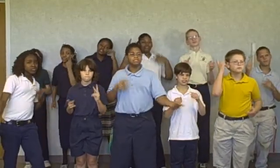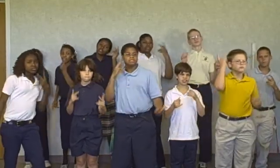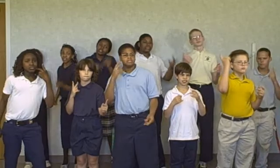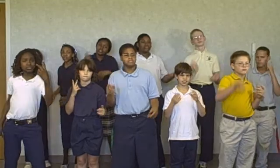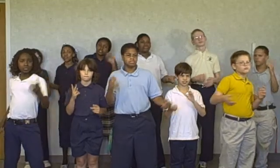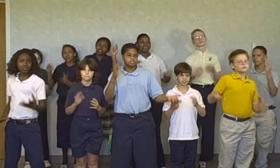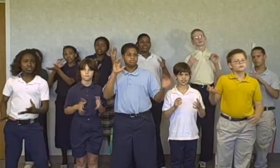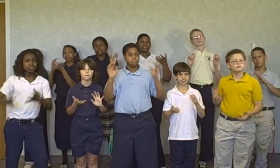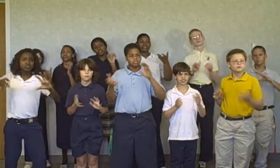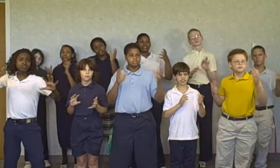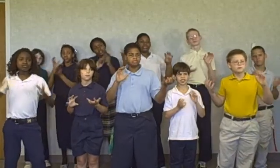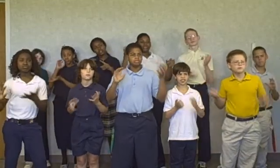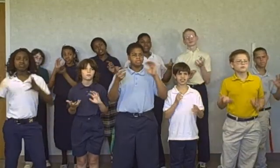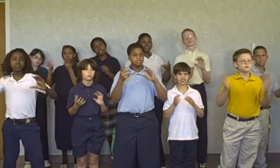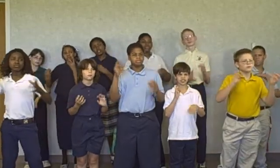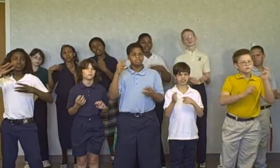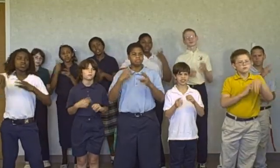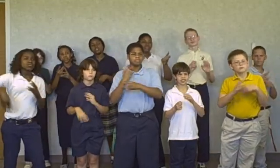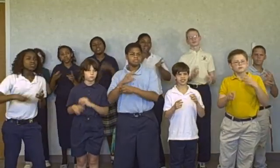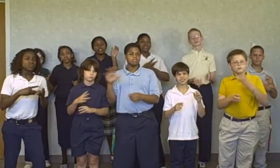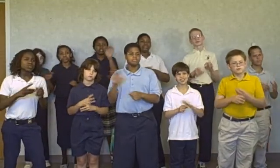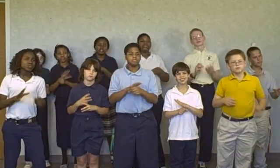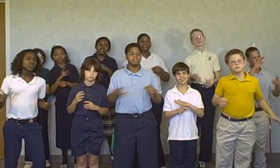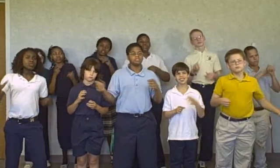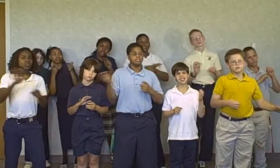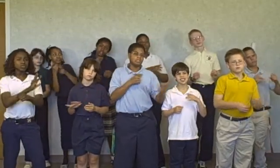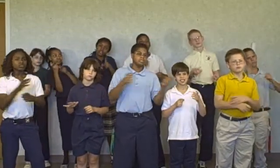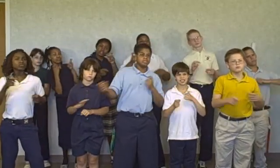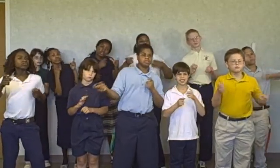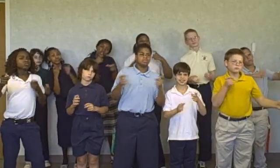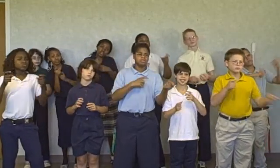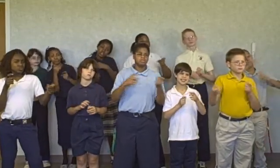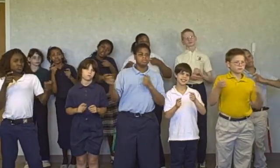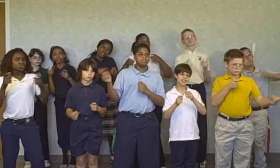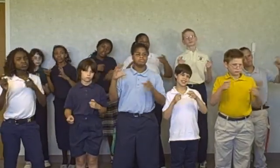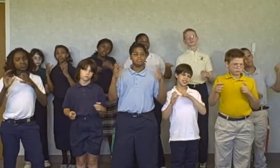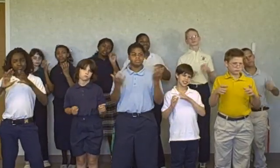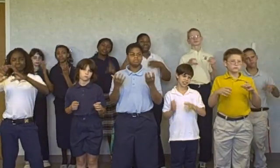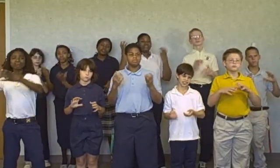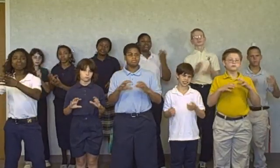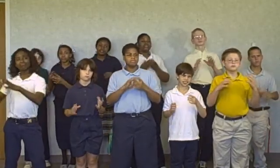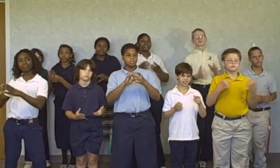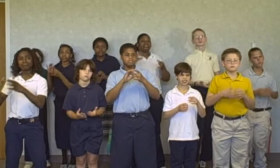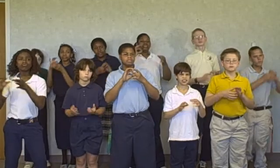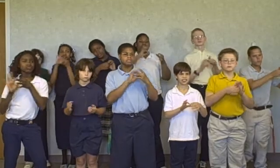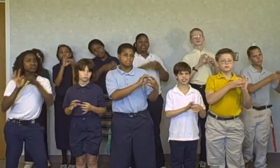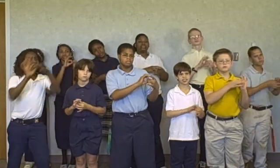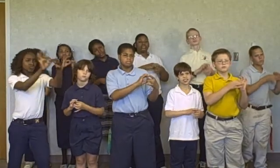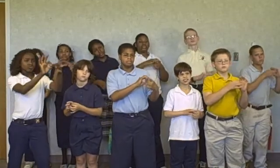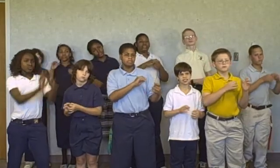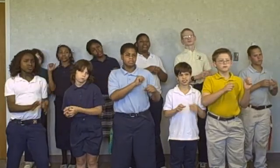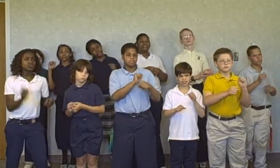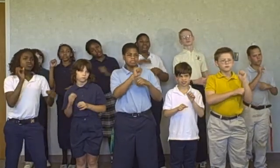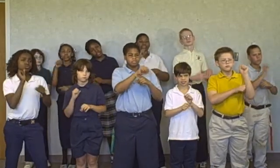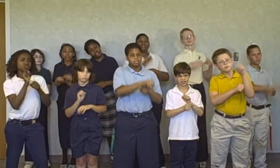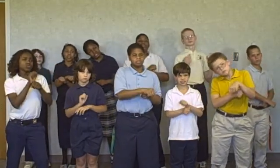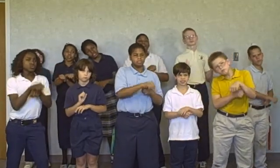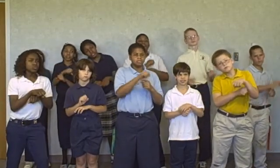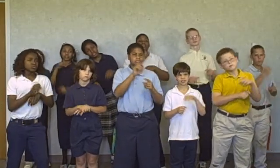wrong with the world and those who need it. We just feel like we don't have the means to rise above and